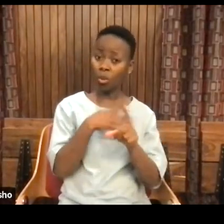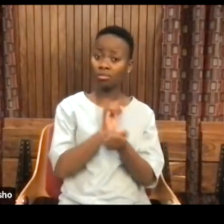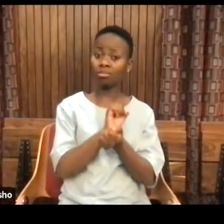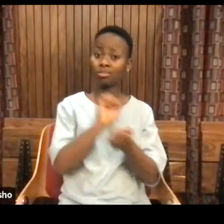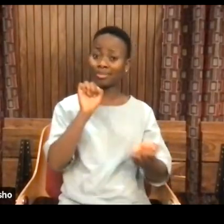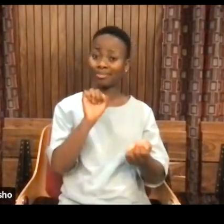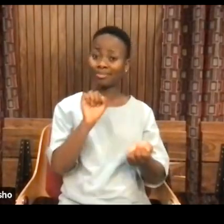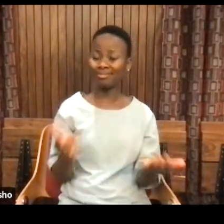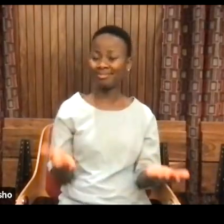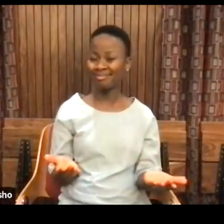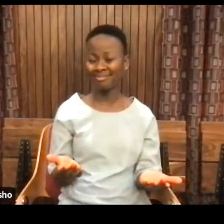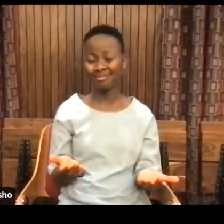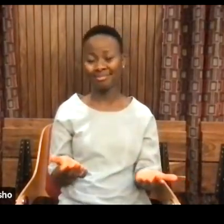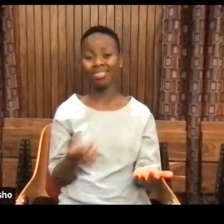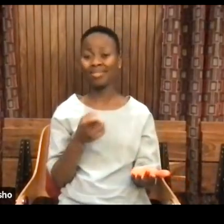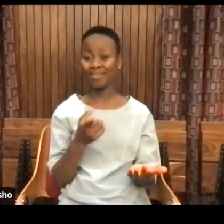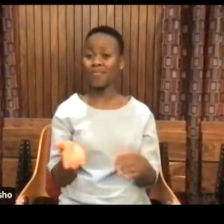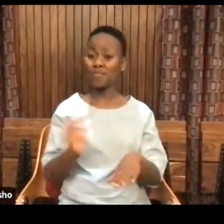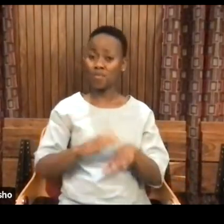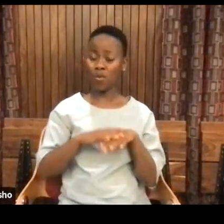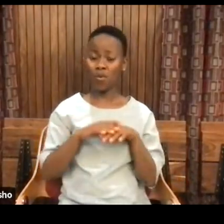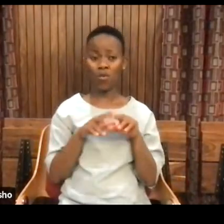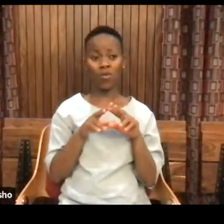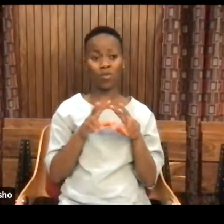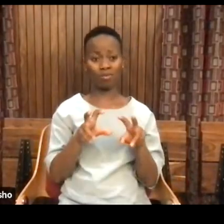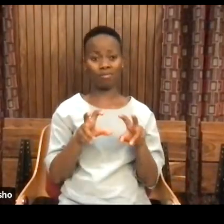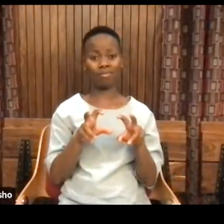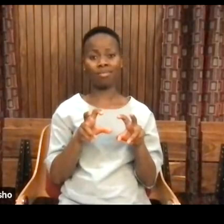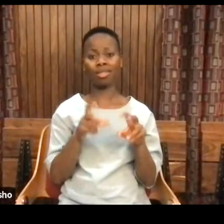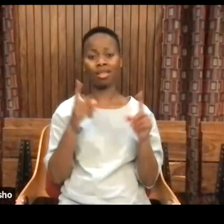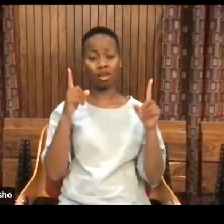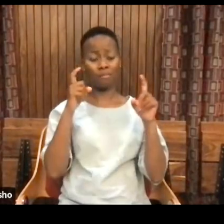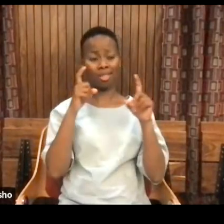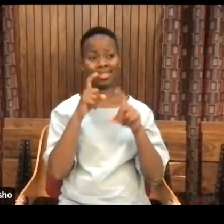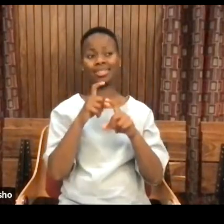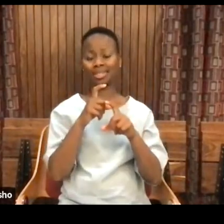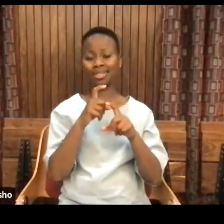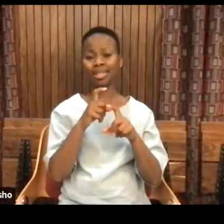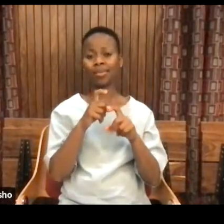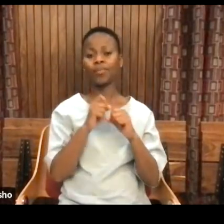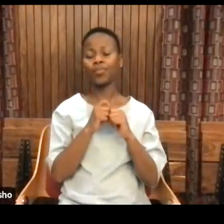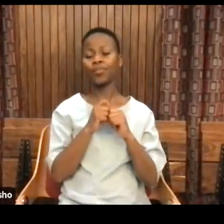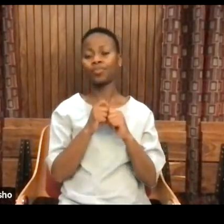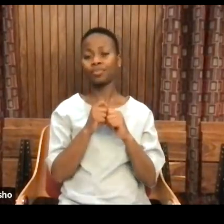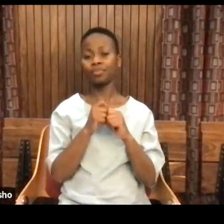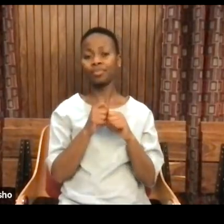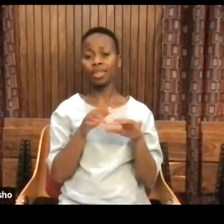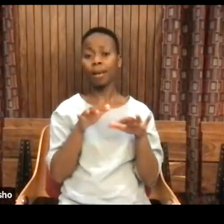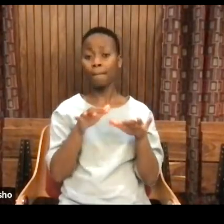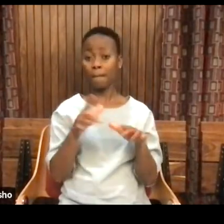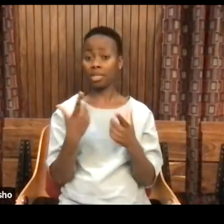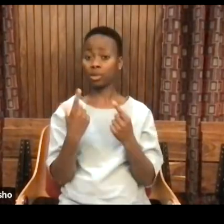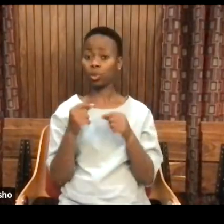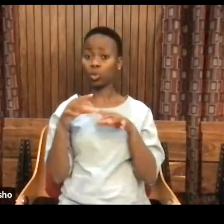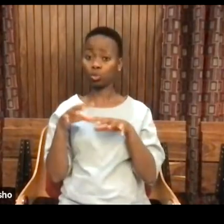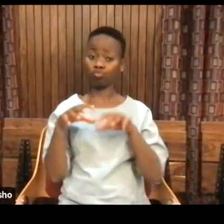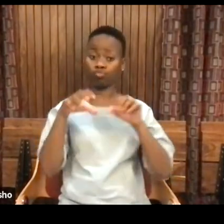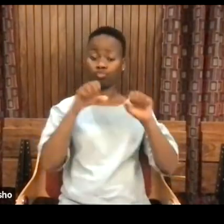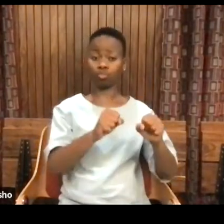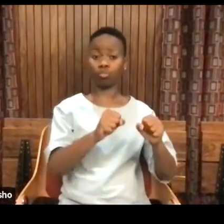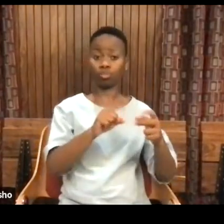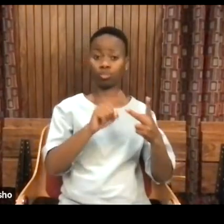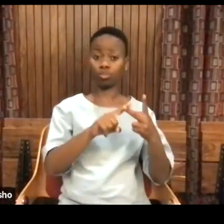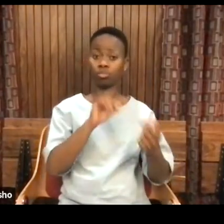And what's even more complicated is that a lot of the people who did colonization and enslavement claimed